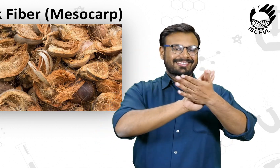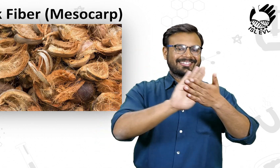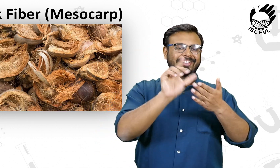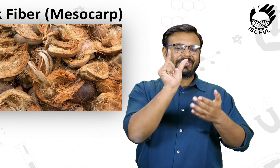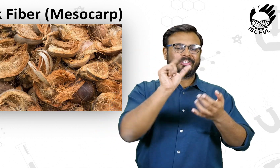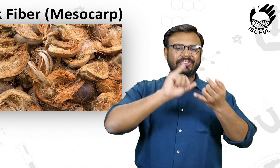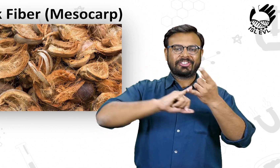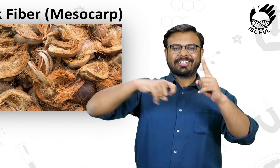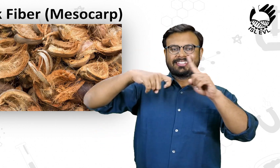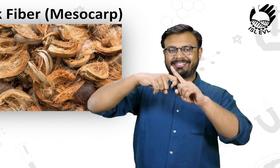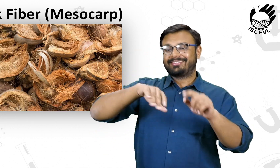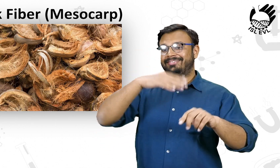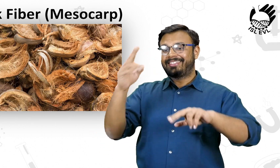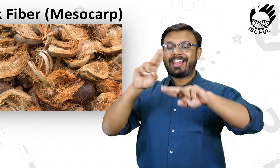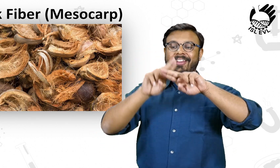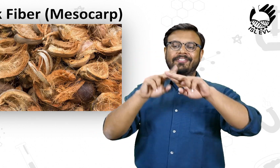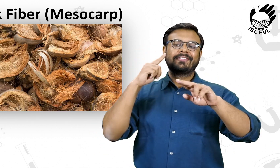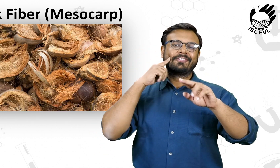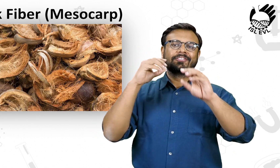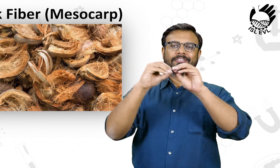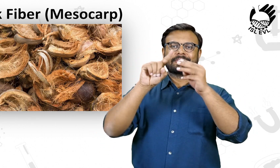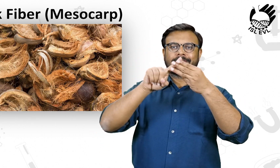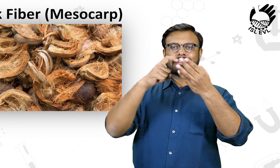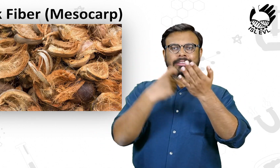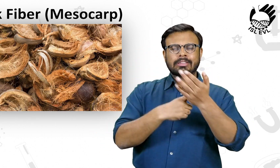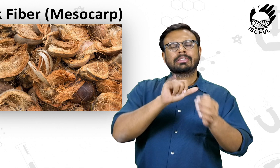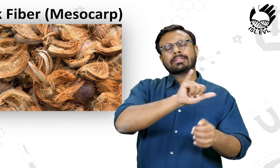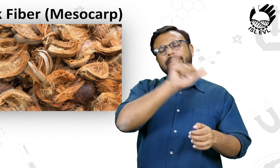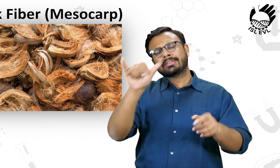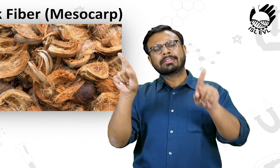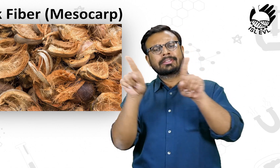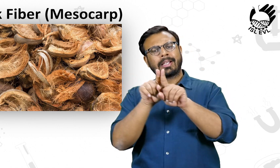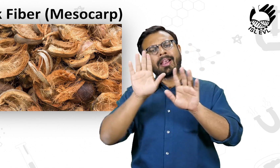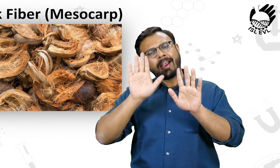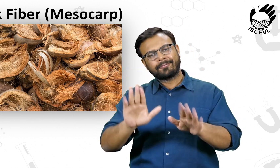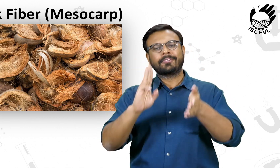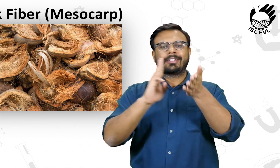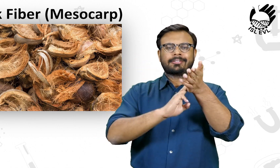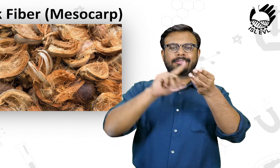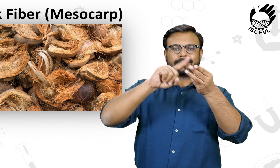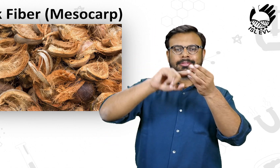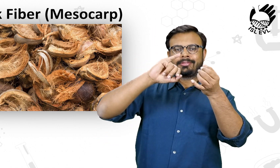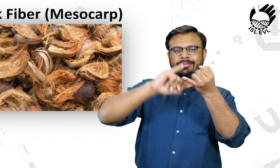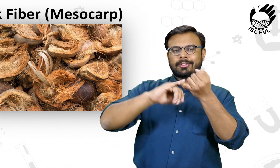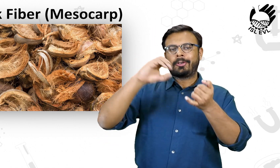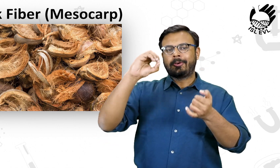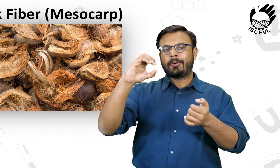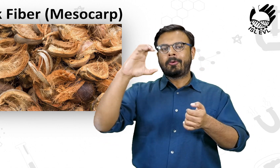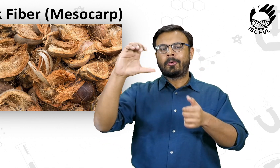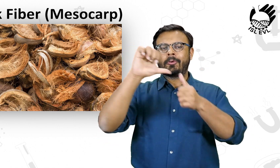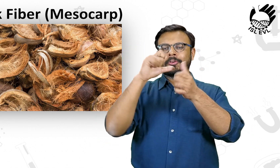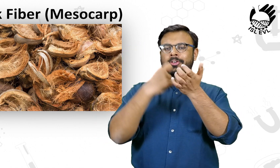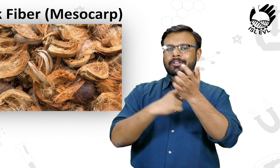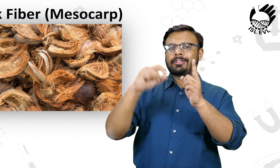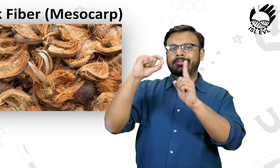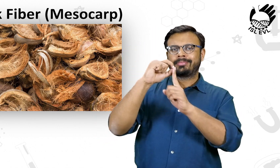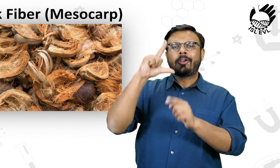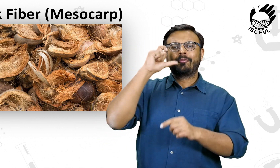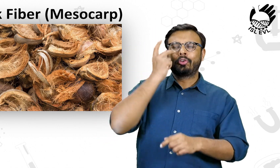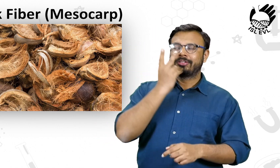The third part which can be used is the husk fiber, also known as the mesocarp.